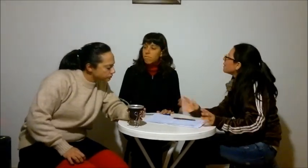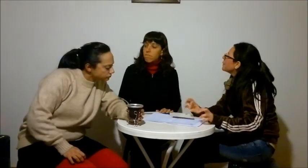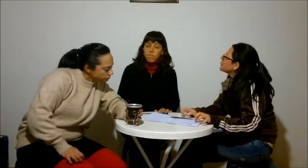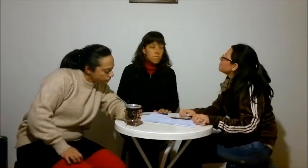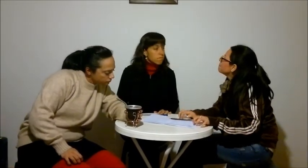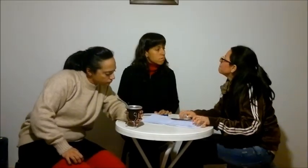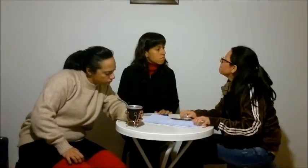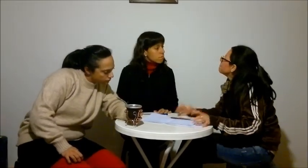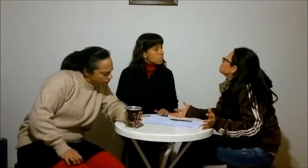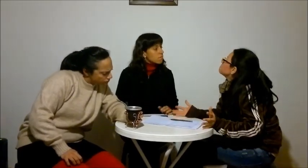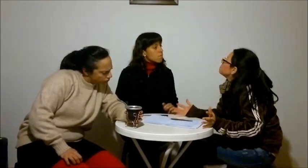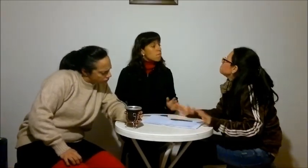Right. Right.